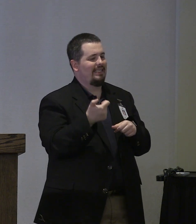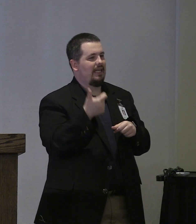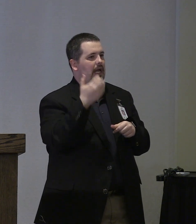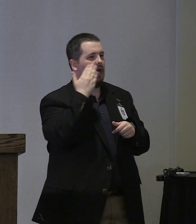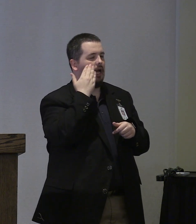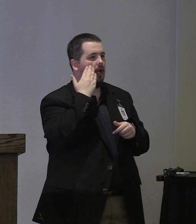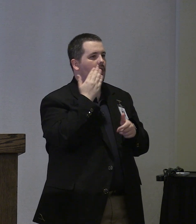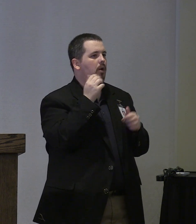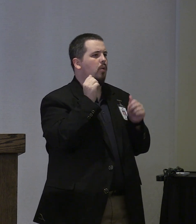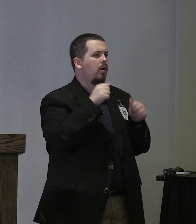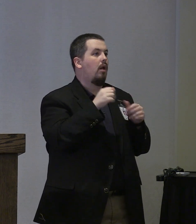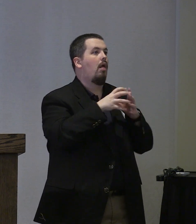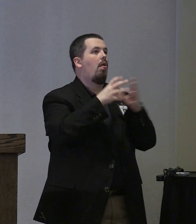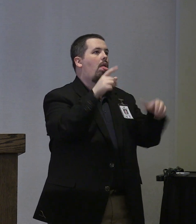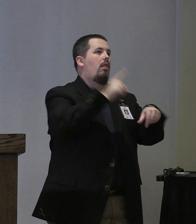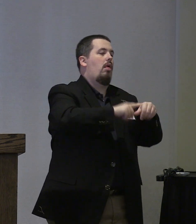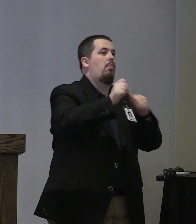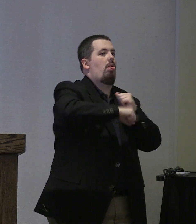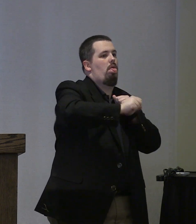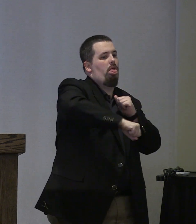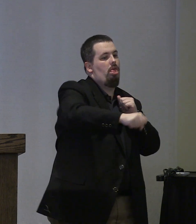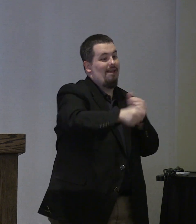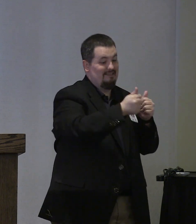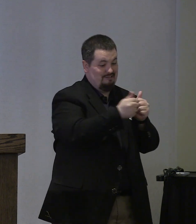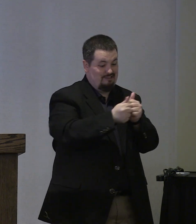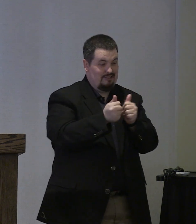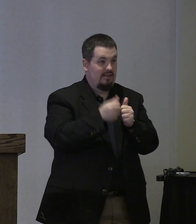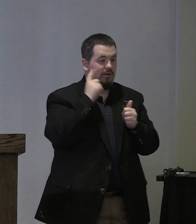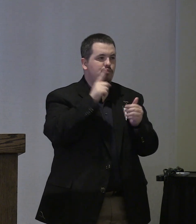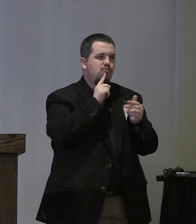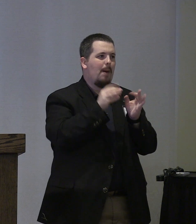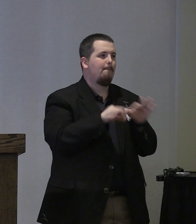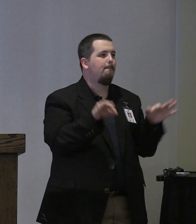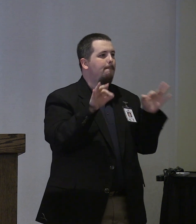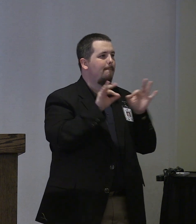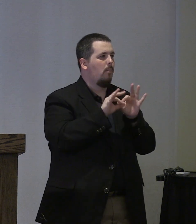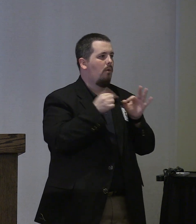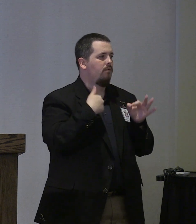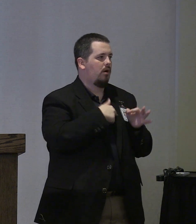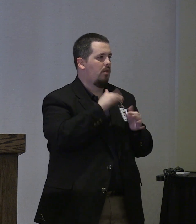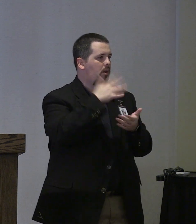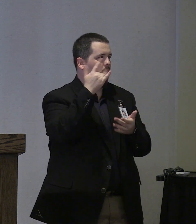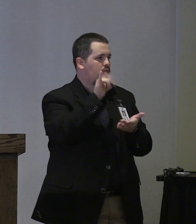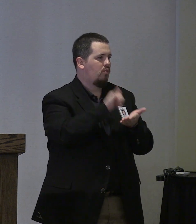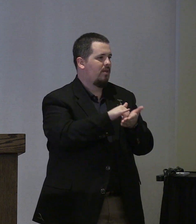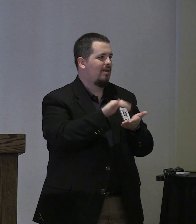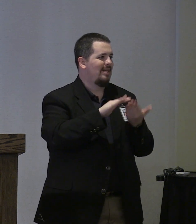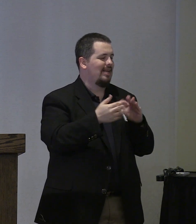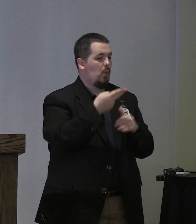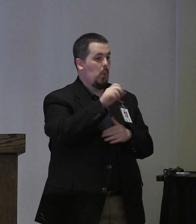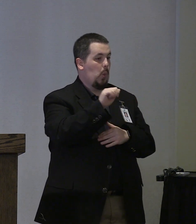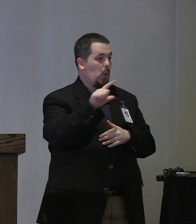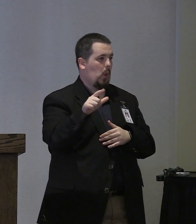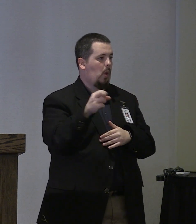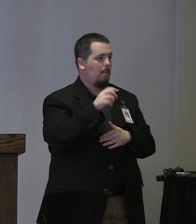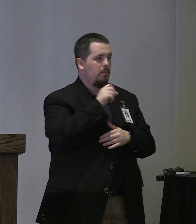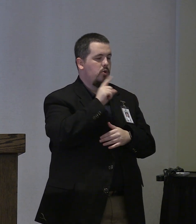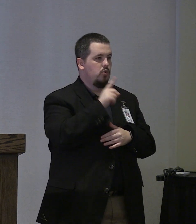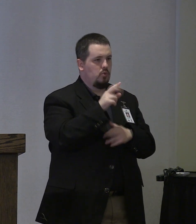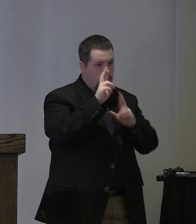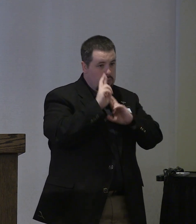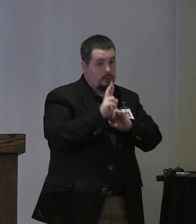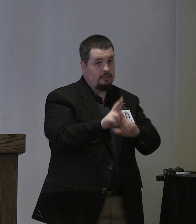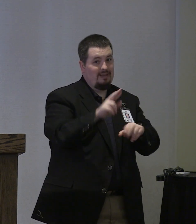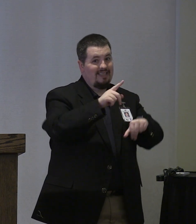here i know that we could spend a lot of time talking about these issues because they're very important to us that's why we're doing these town halls i also want to make sure to be